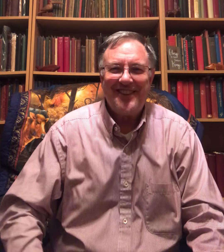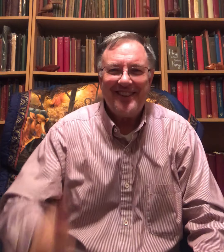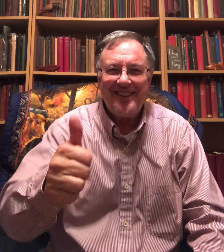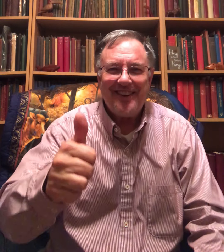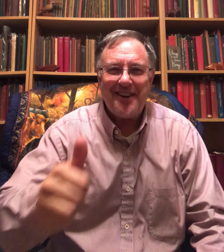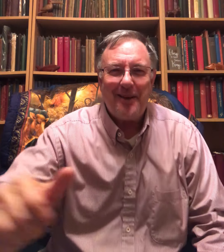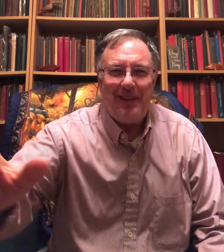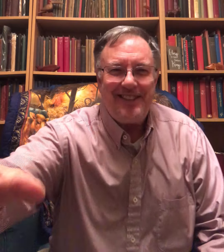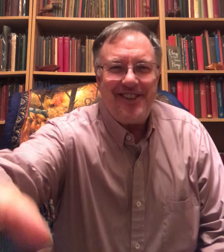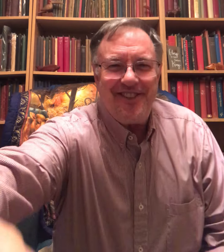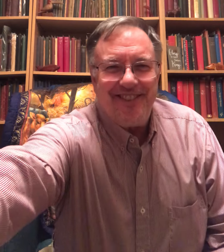God bless you.